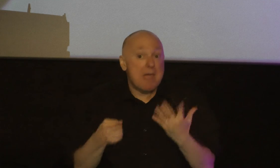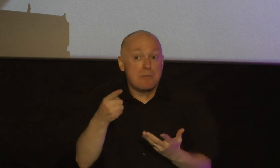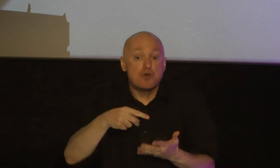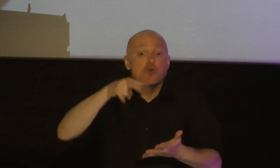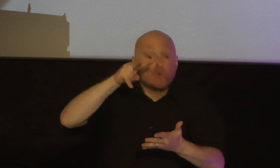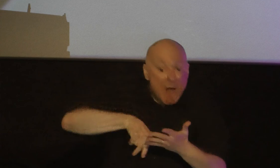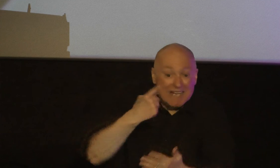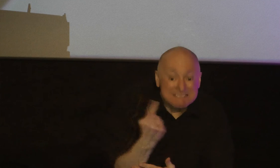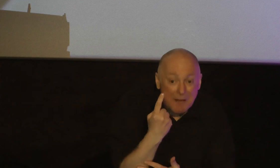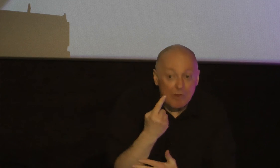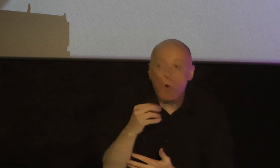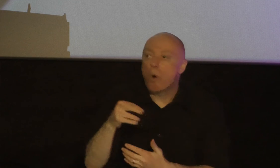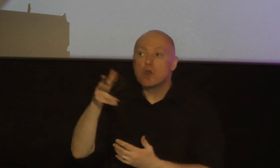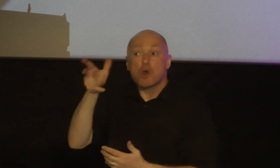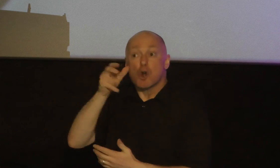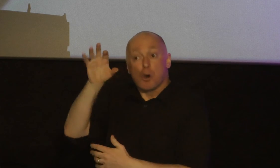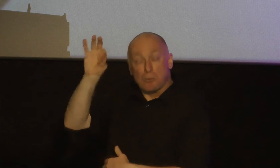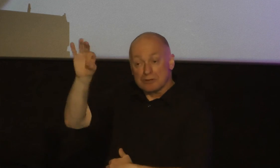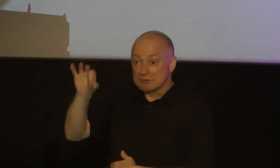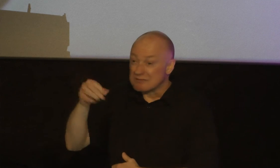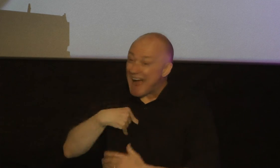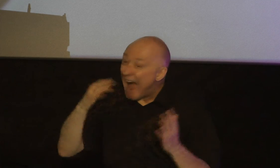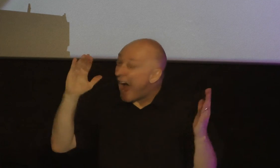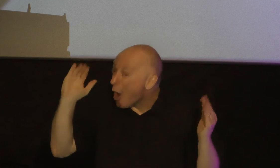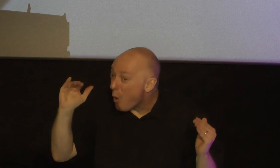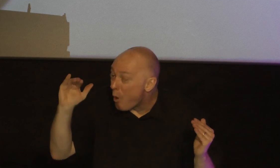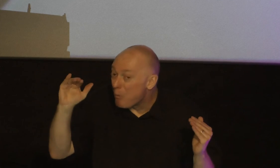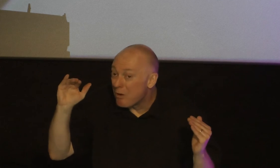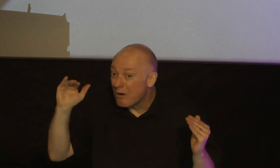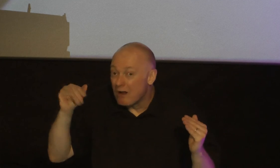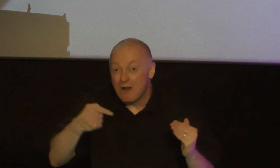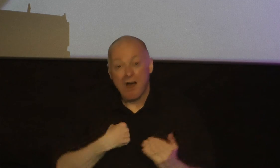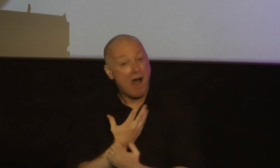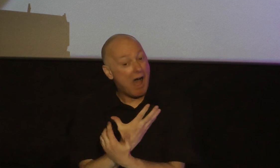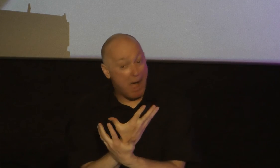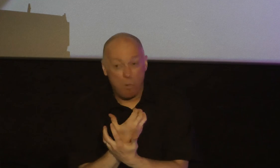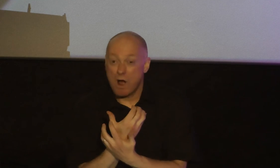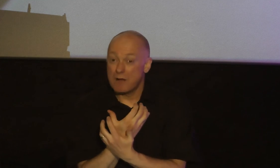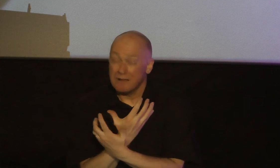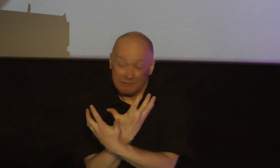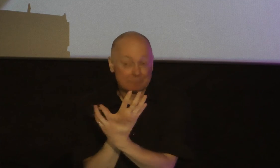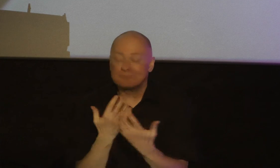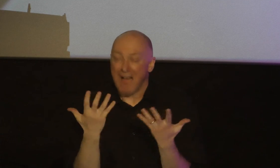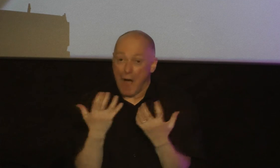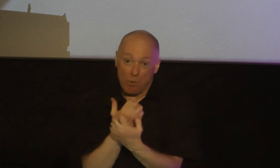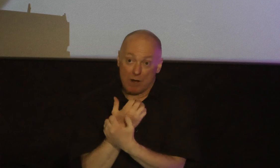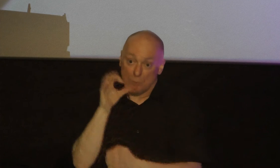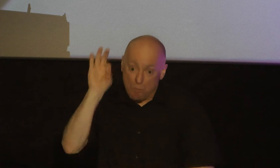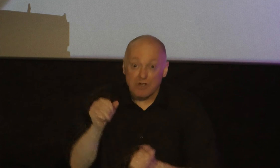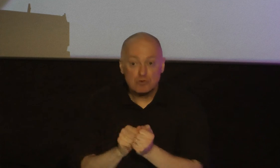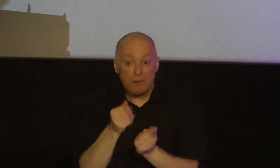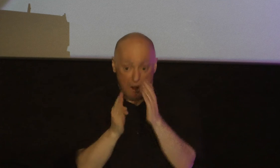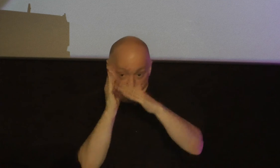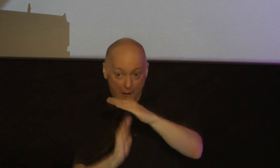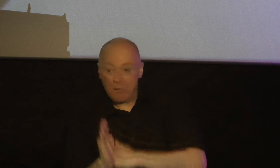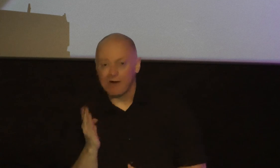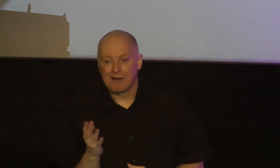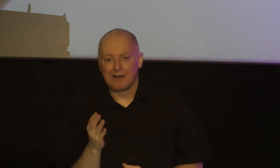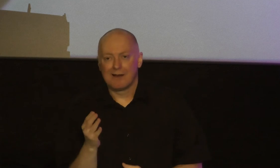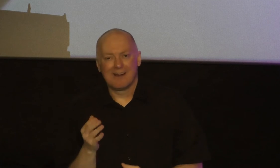something preached I hope I hope loved ones you know that I want to preach with humility and love for you I hope that you know that I don't think I'm better than you